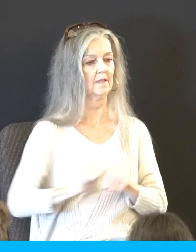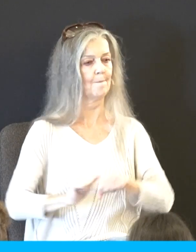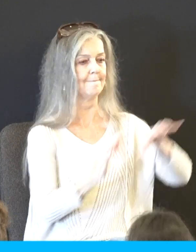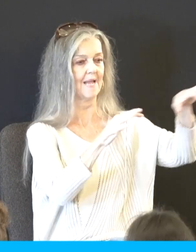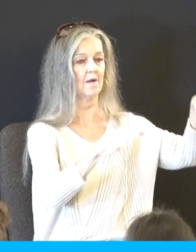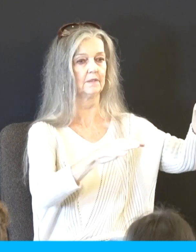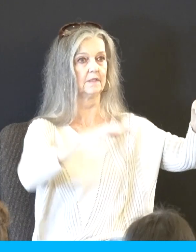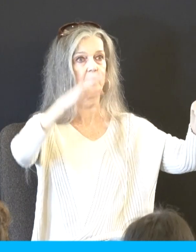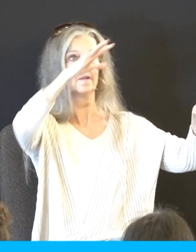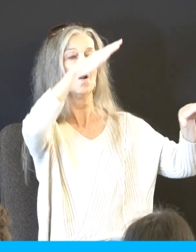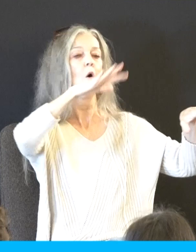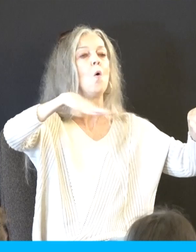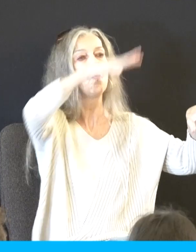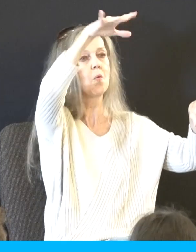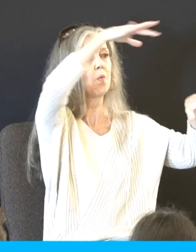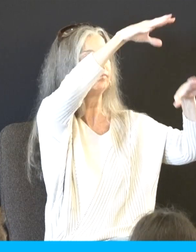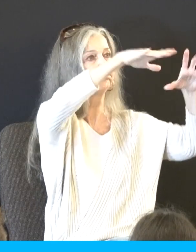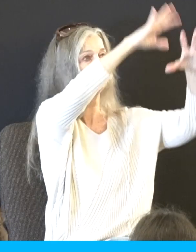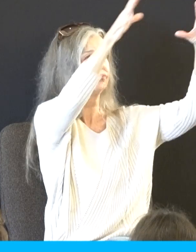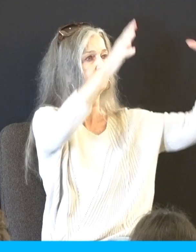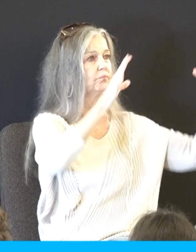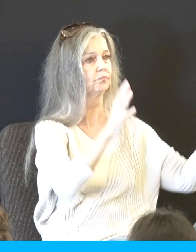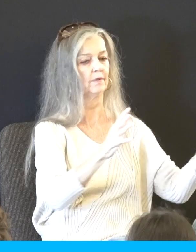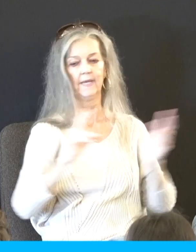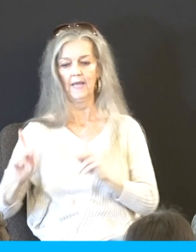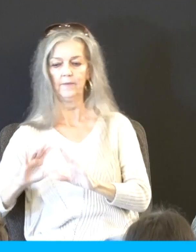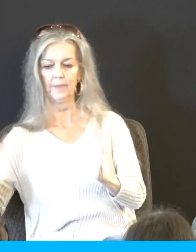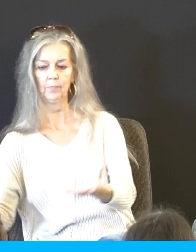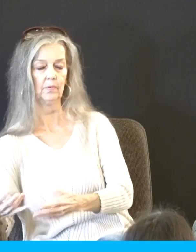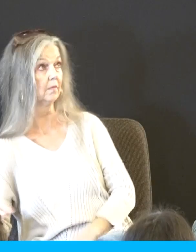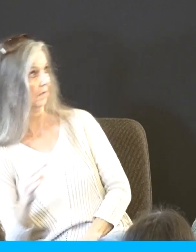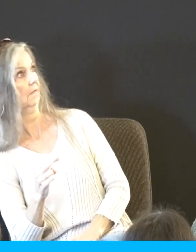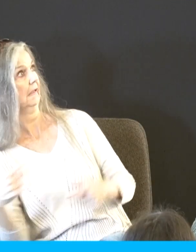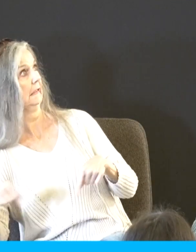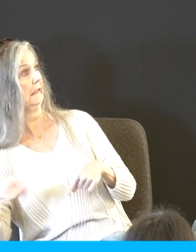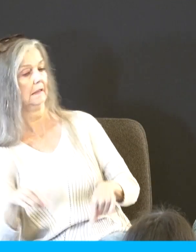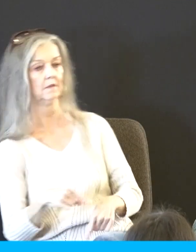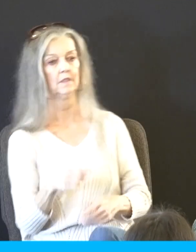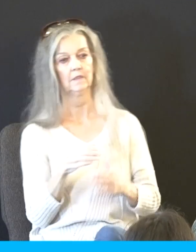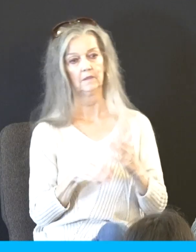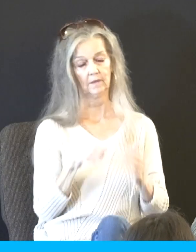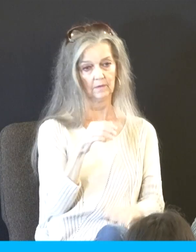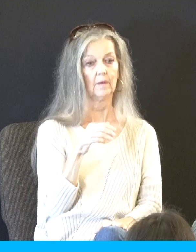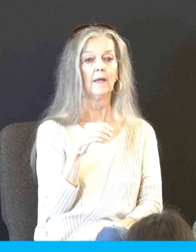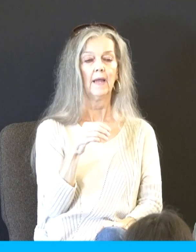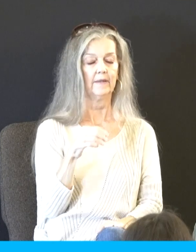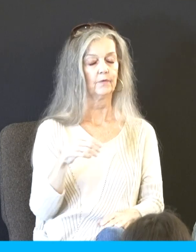exceeding loud, so all the people that were in the camp trembled. Verse 17, chapter 19 of Exodus, Moses brought forth the people out of the camp to meet